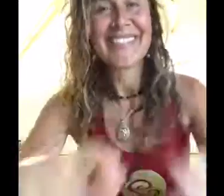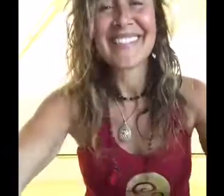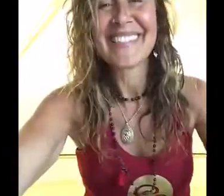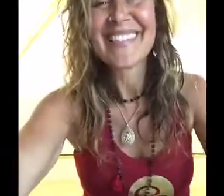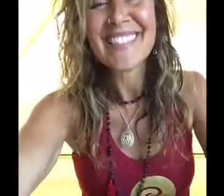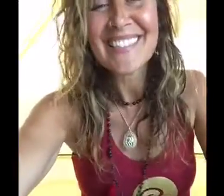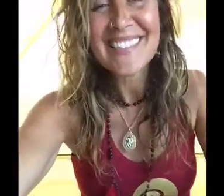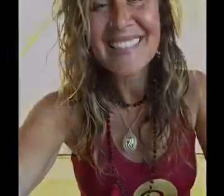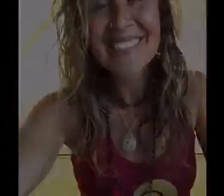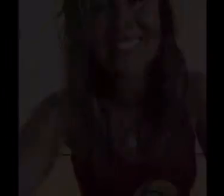future namaste and thank you